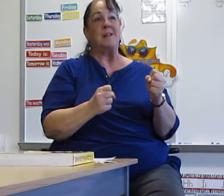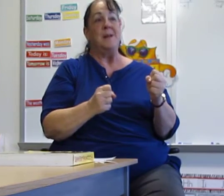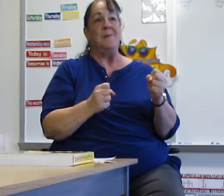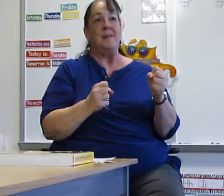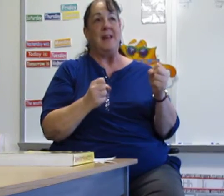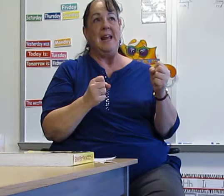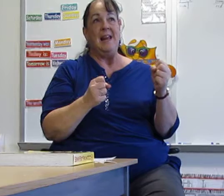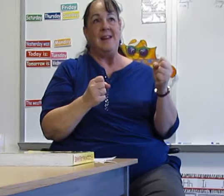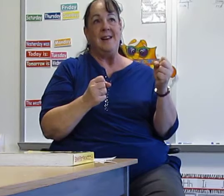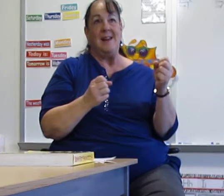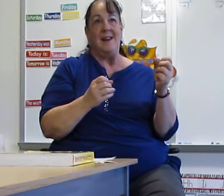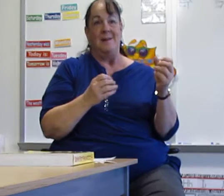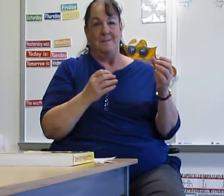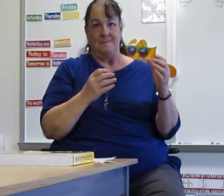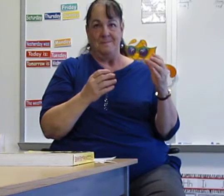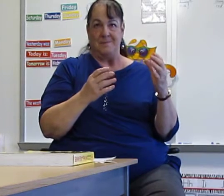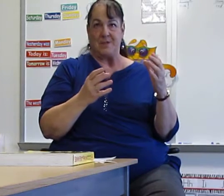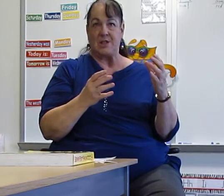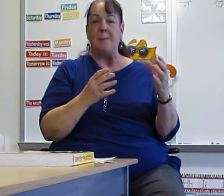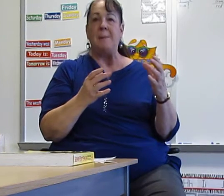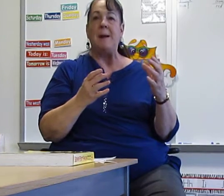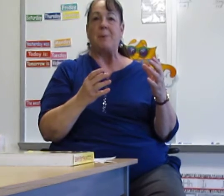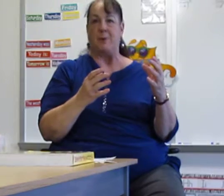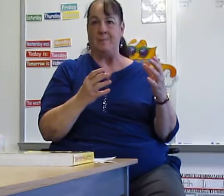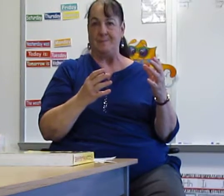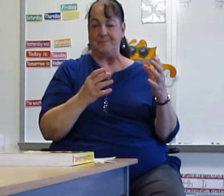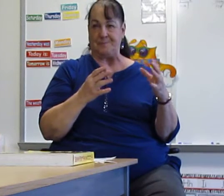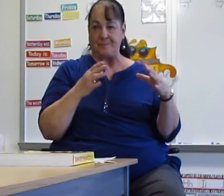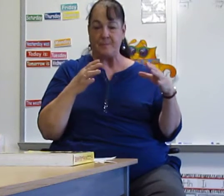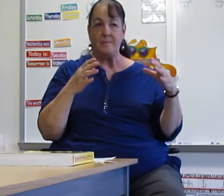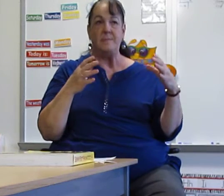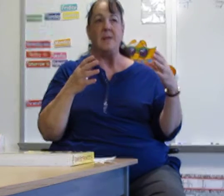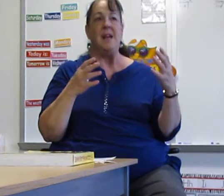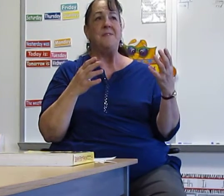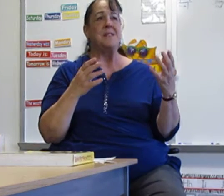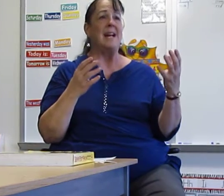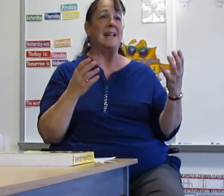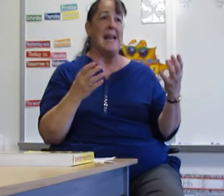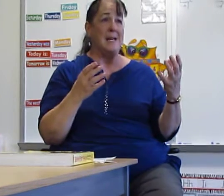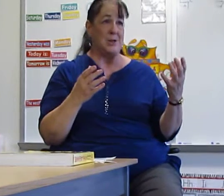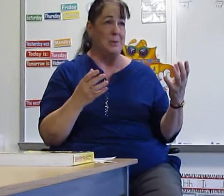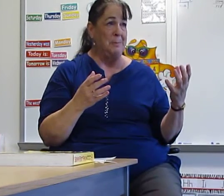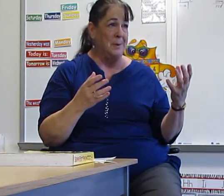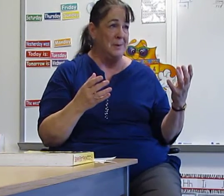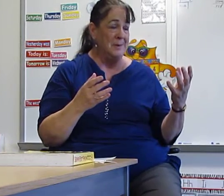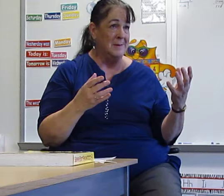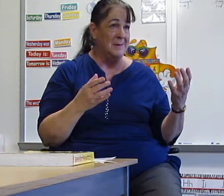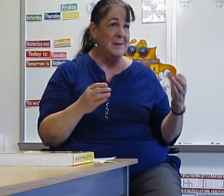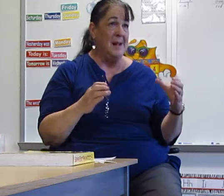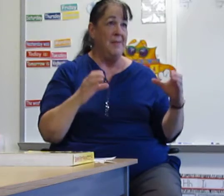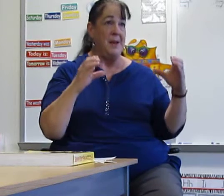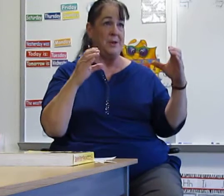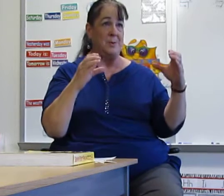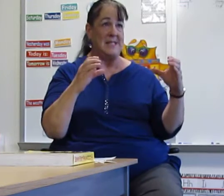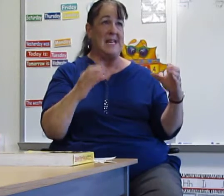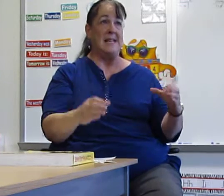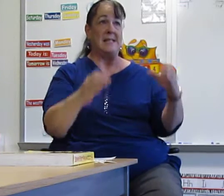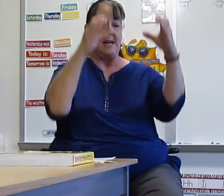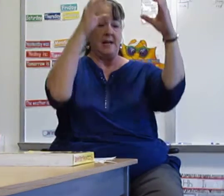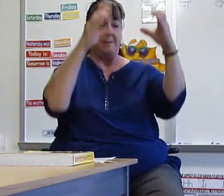But in some people, if it's like a can of soup, they'll do C's and come